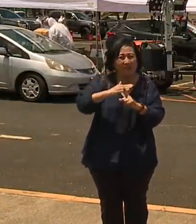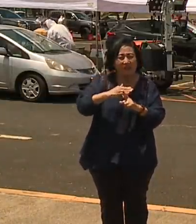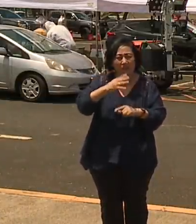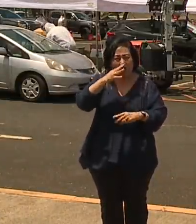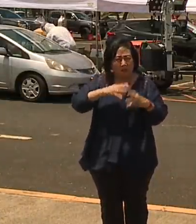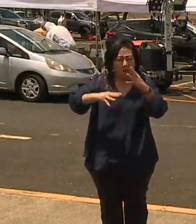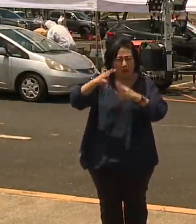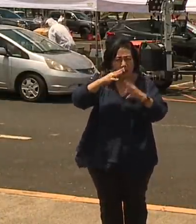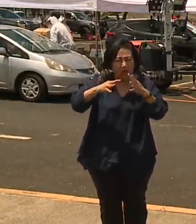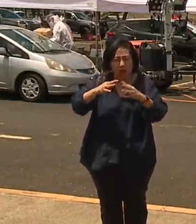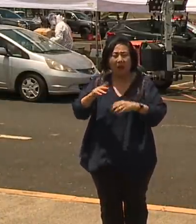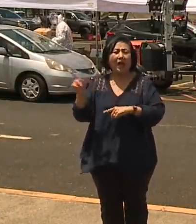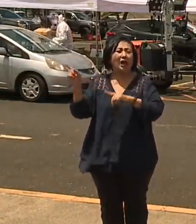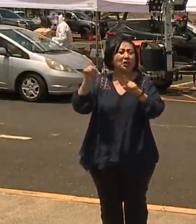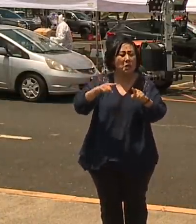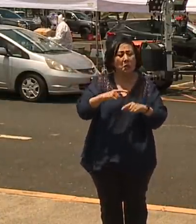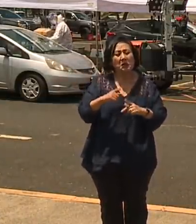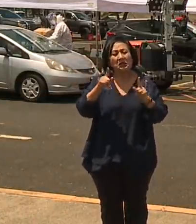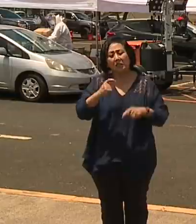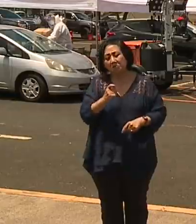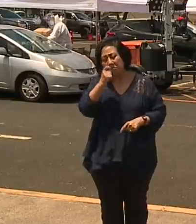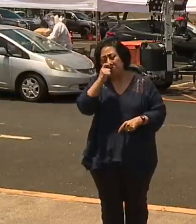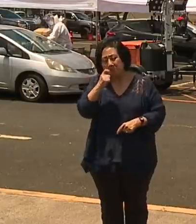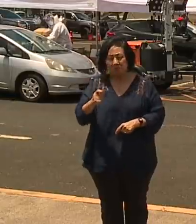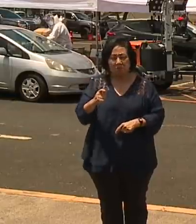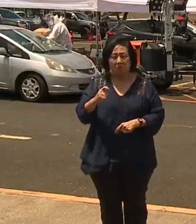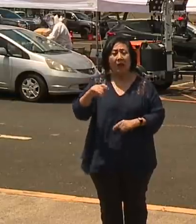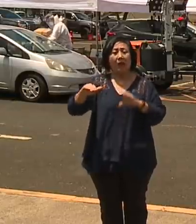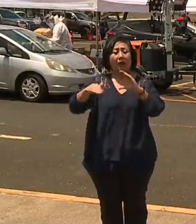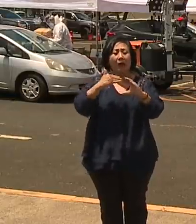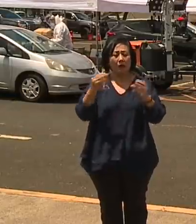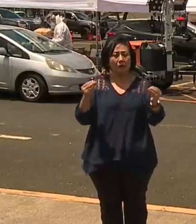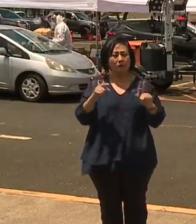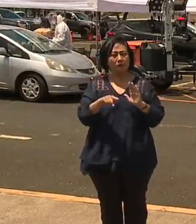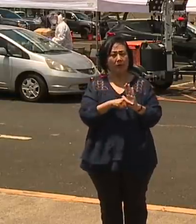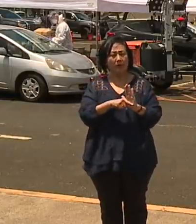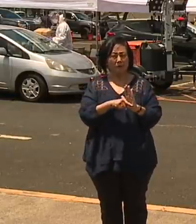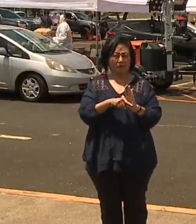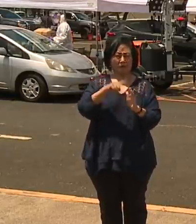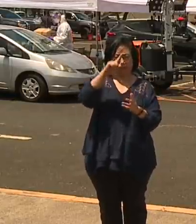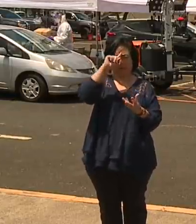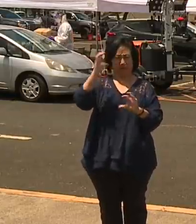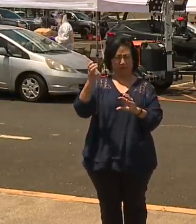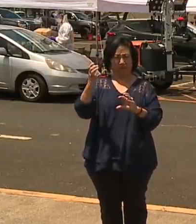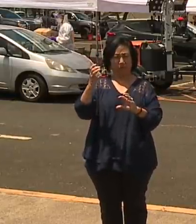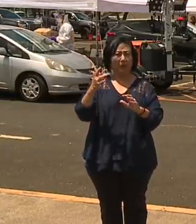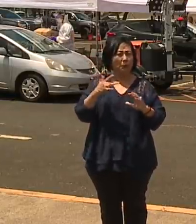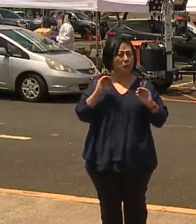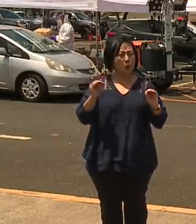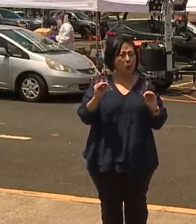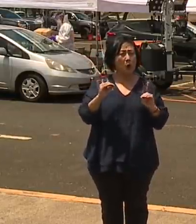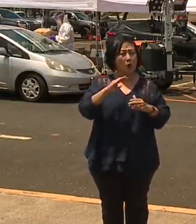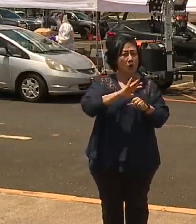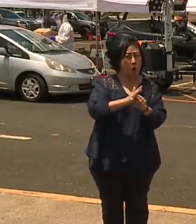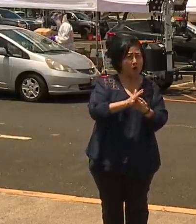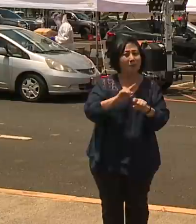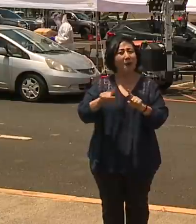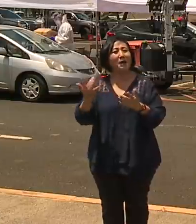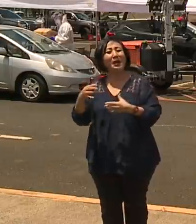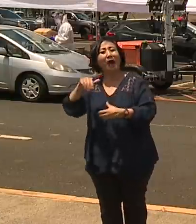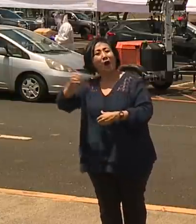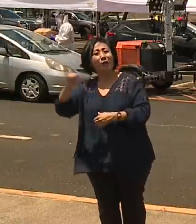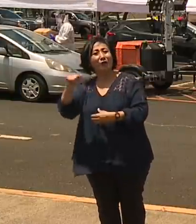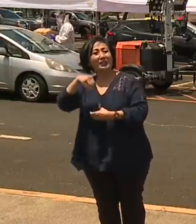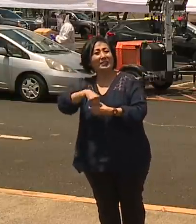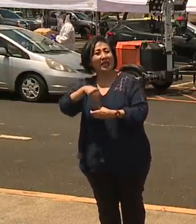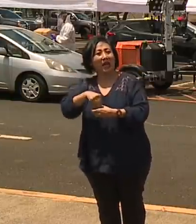and you come and you get a negative test, it's important to understand that even if you don't have COVID, you probably still have an infectious disease and you still